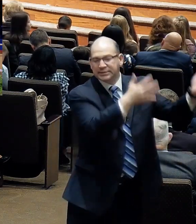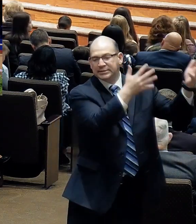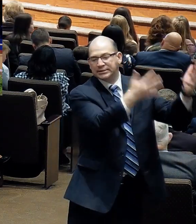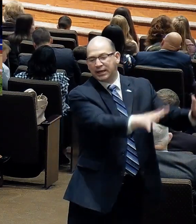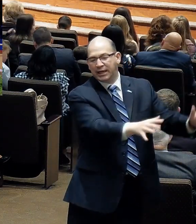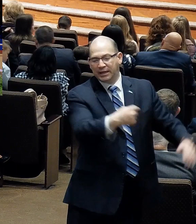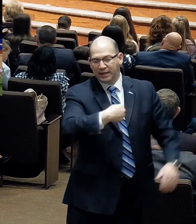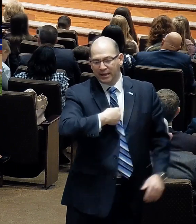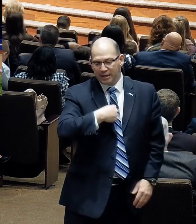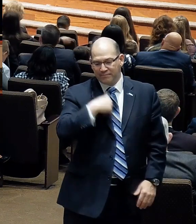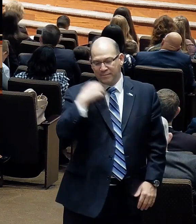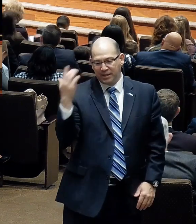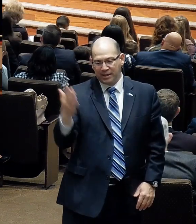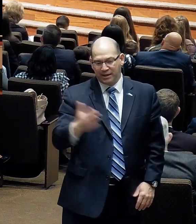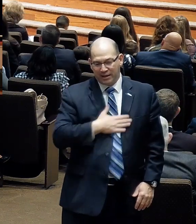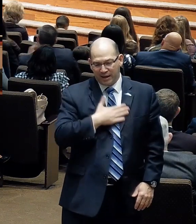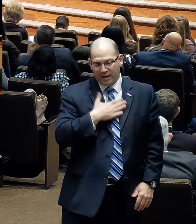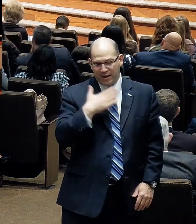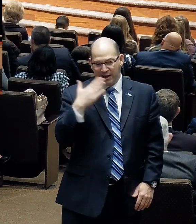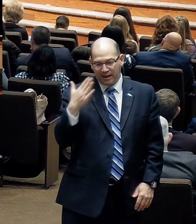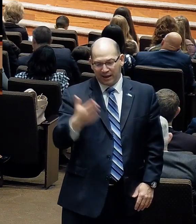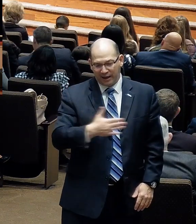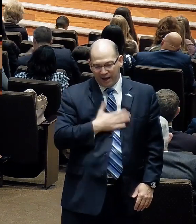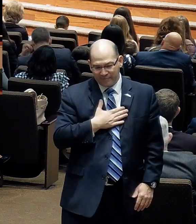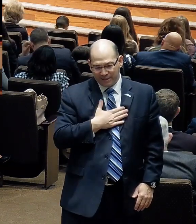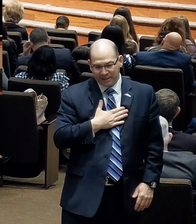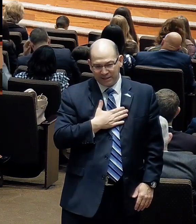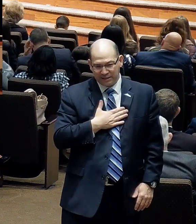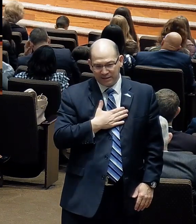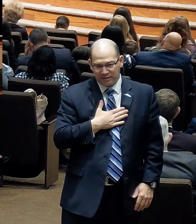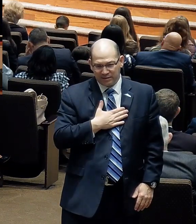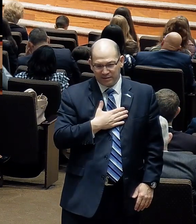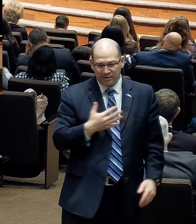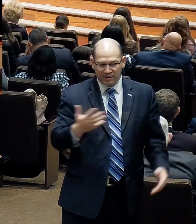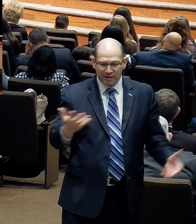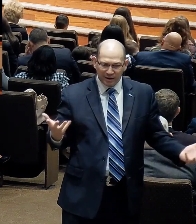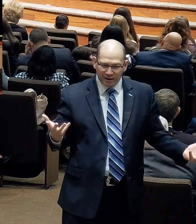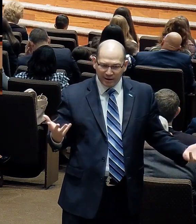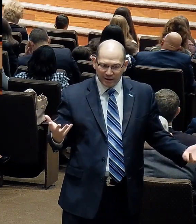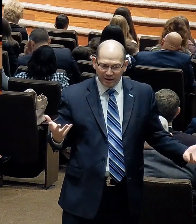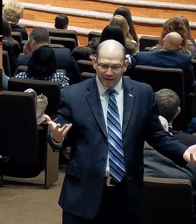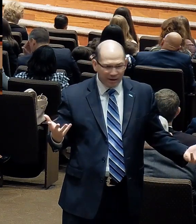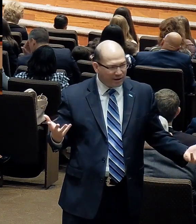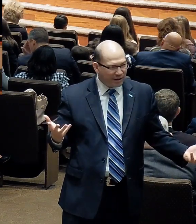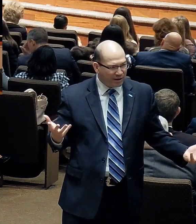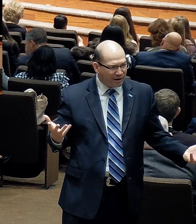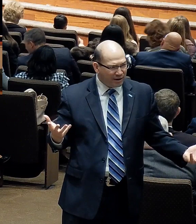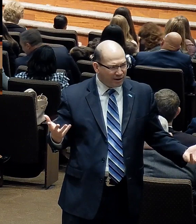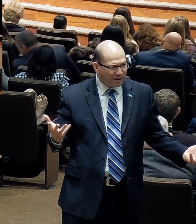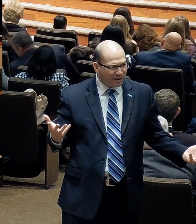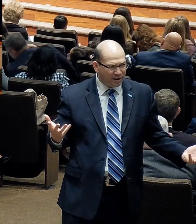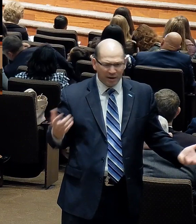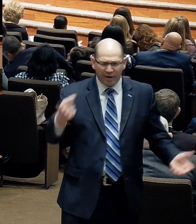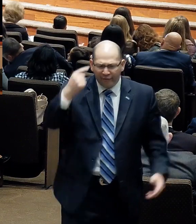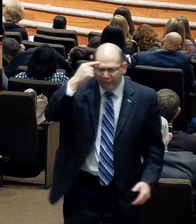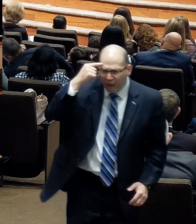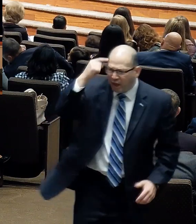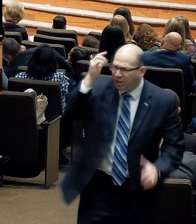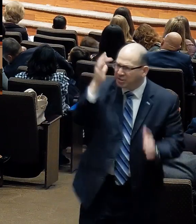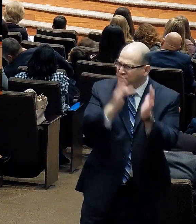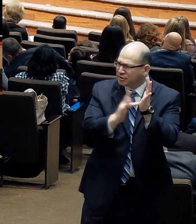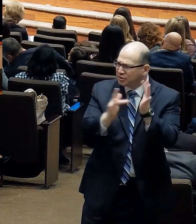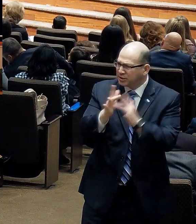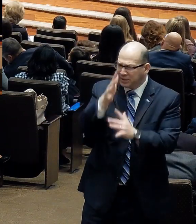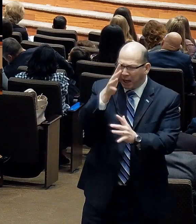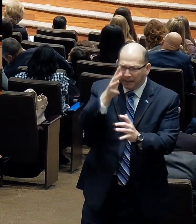am glad. What is Jesus saying? You say, Jesus is not being unkind or insensitive. He is